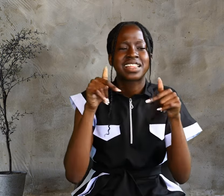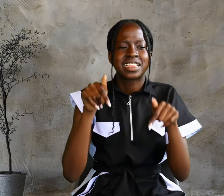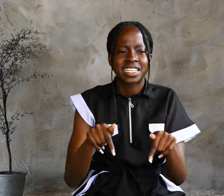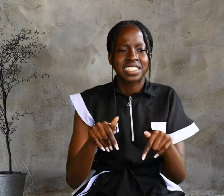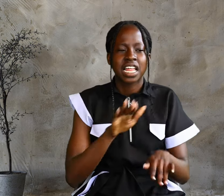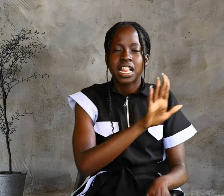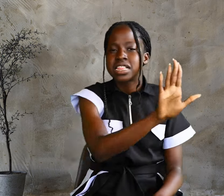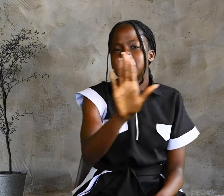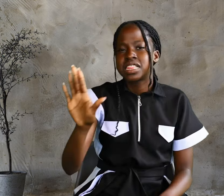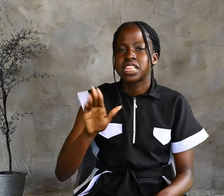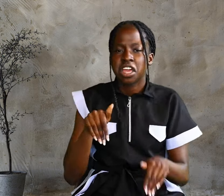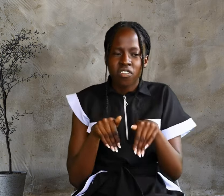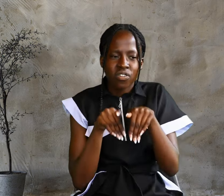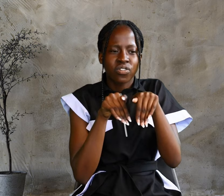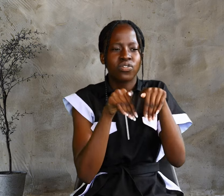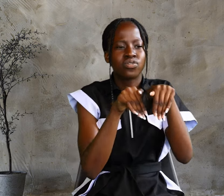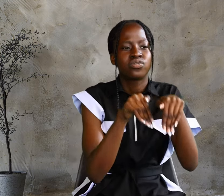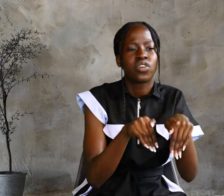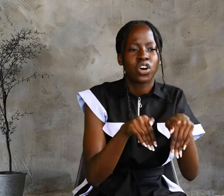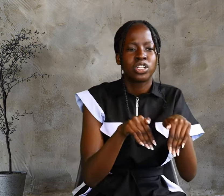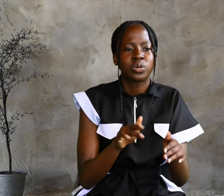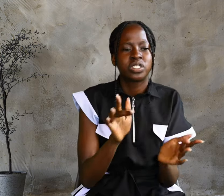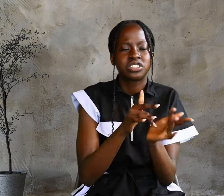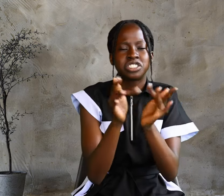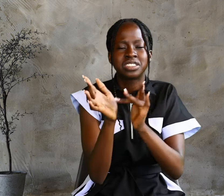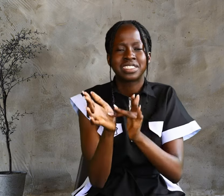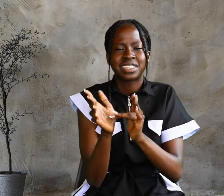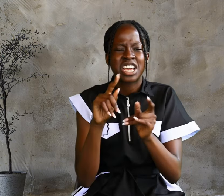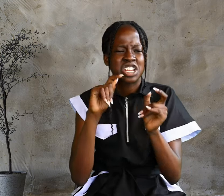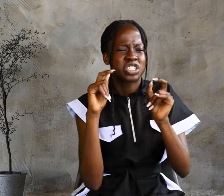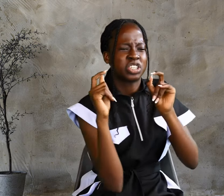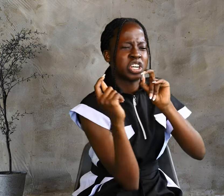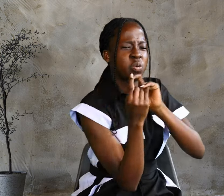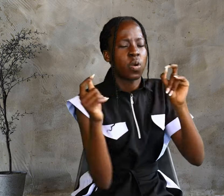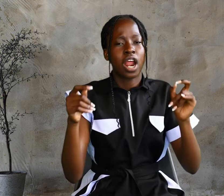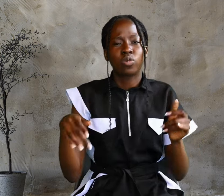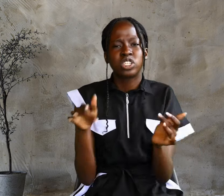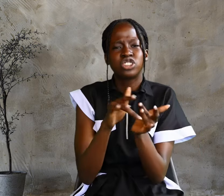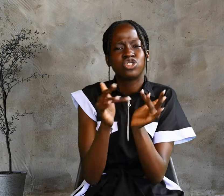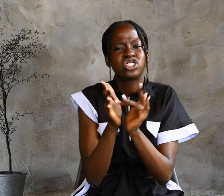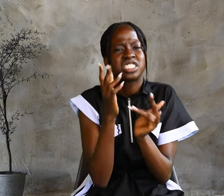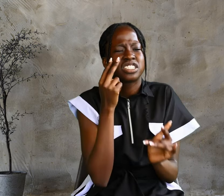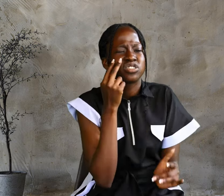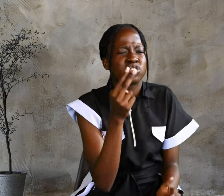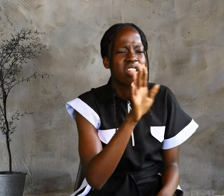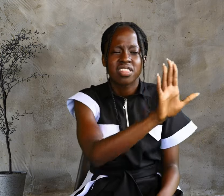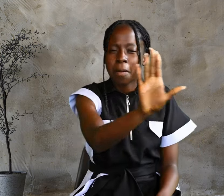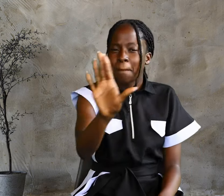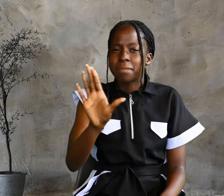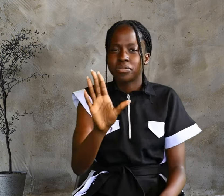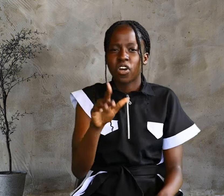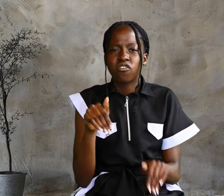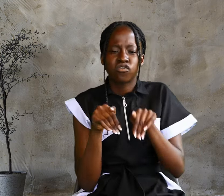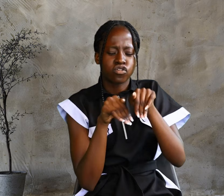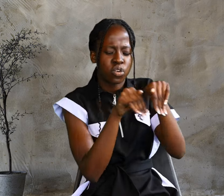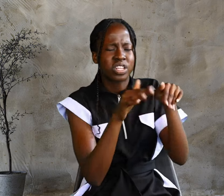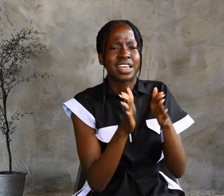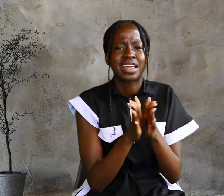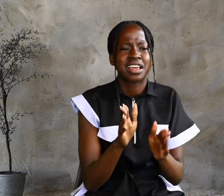they followed Jesus. Turning around, Jesus saw them following and asked,